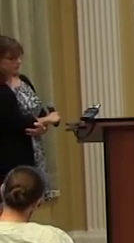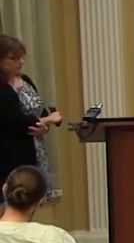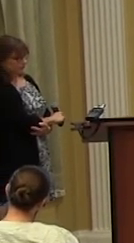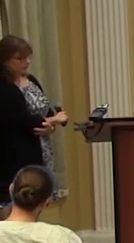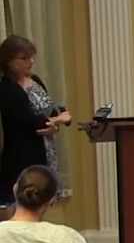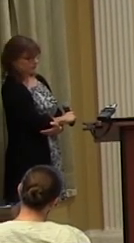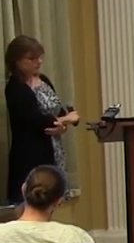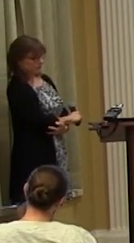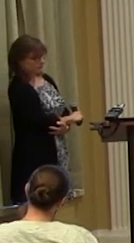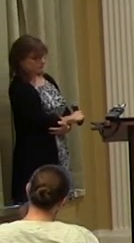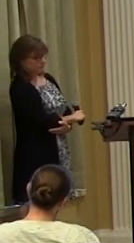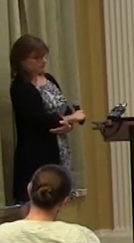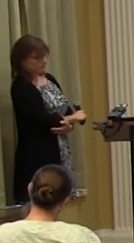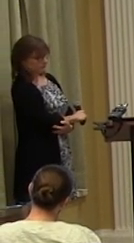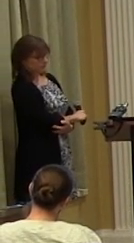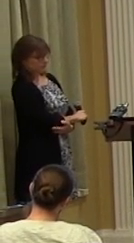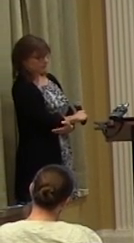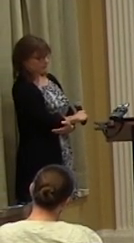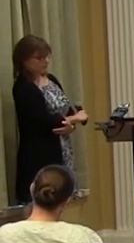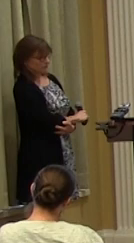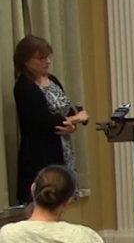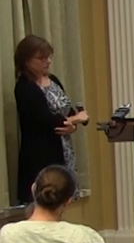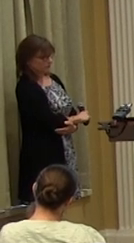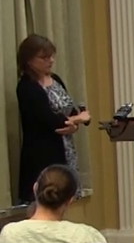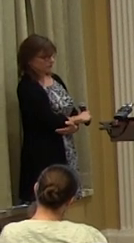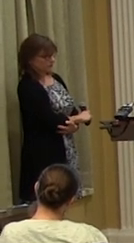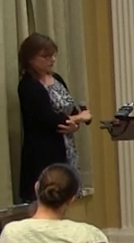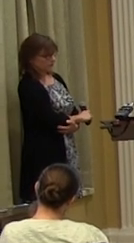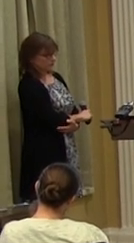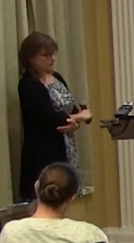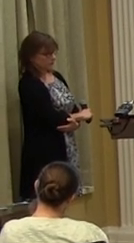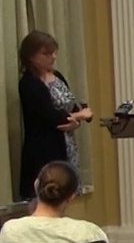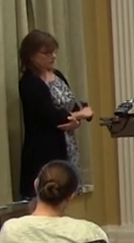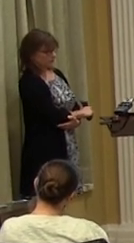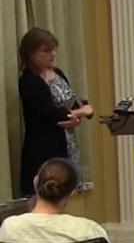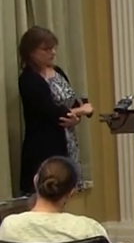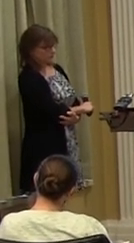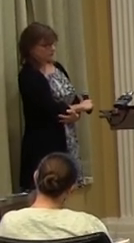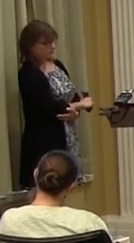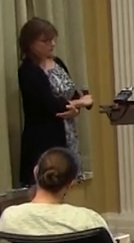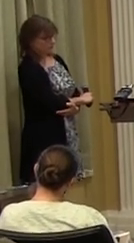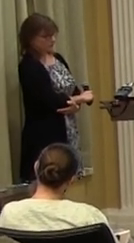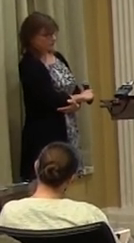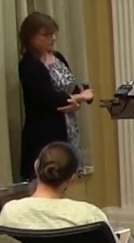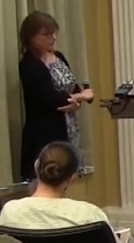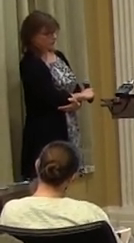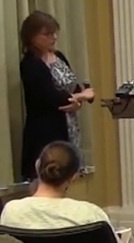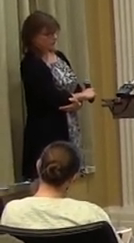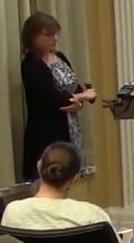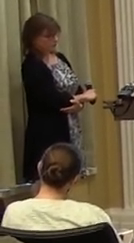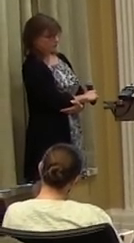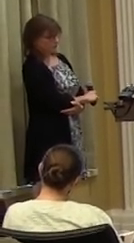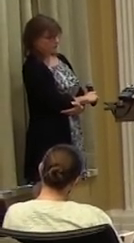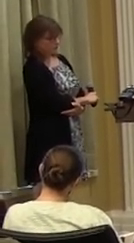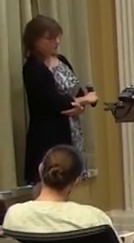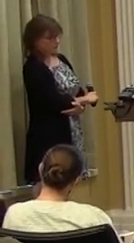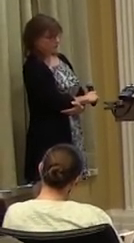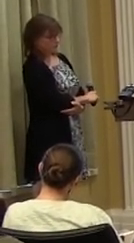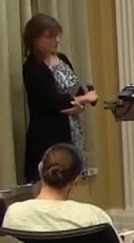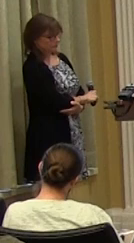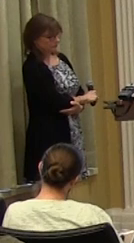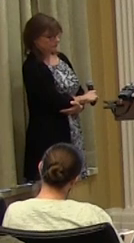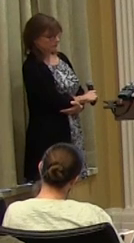Court for many days. And watched my legal colleagues and legal community